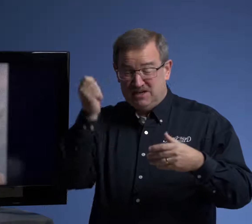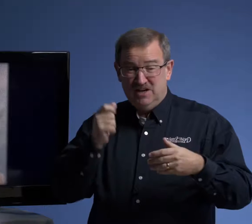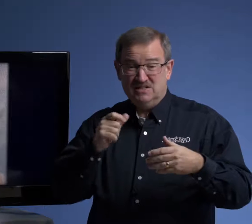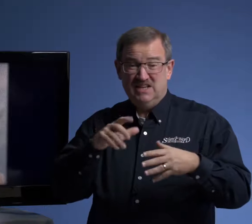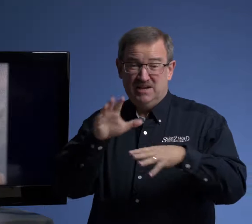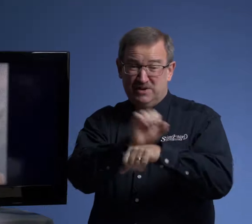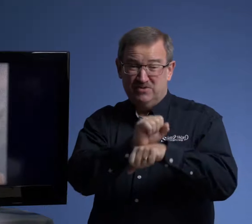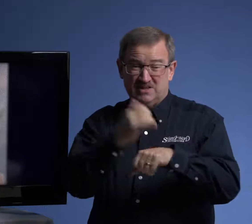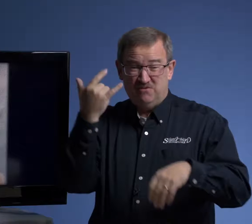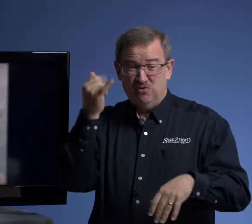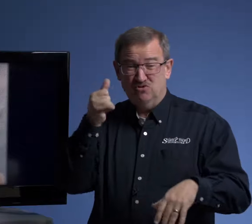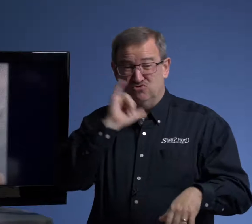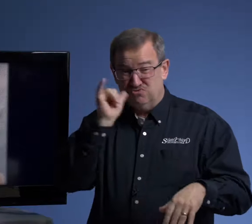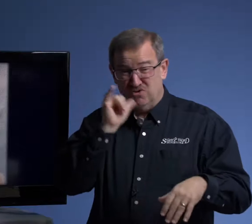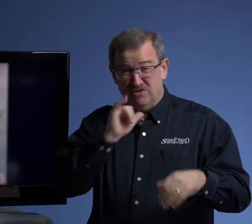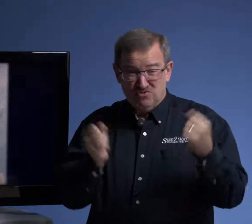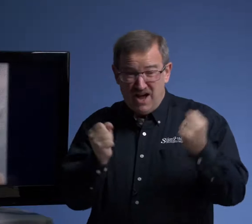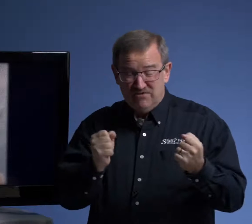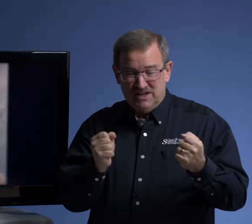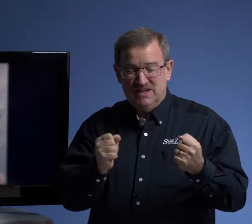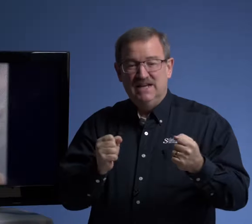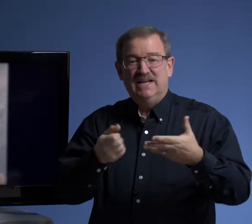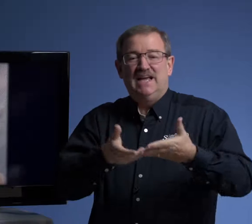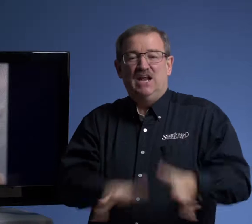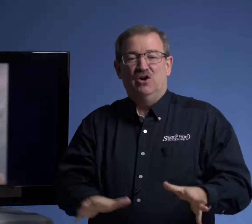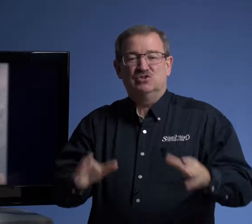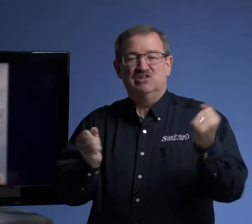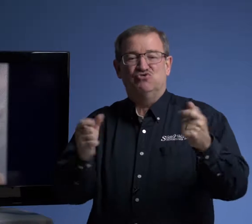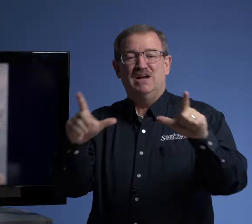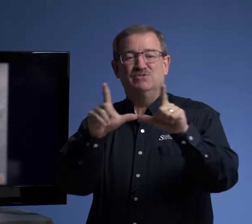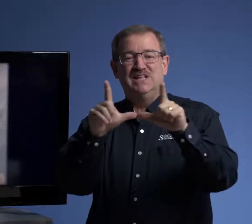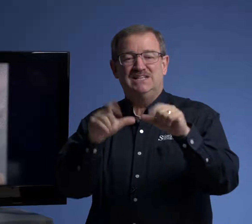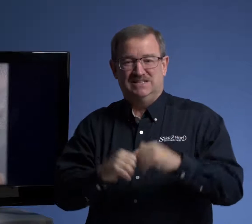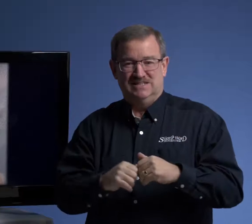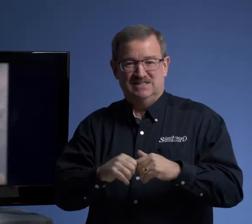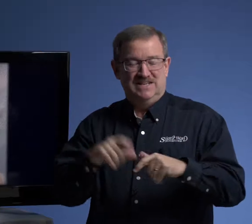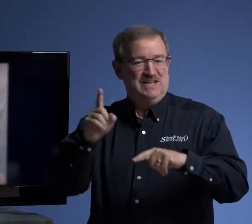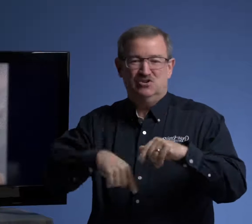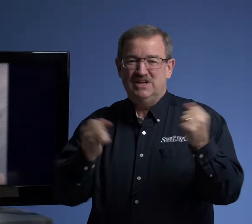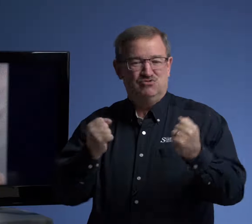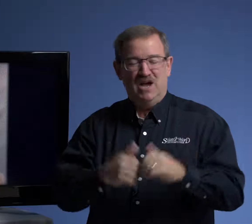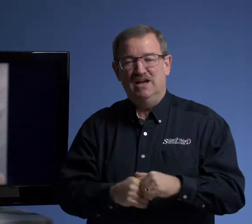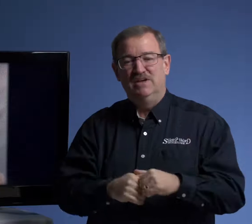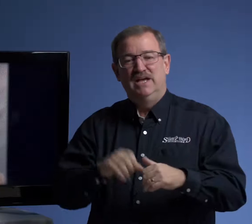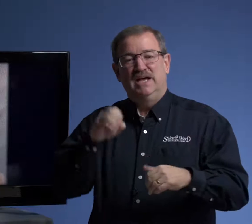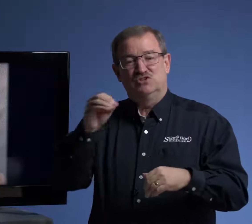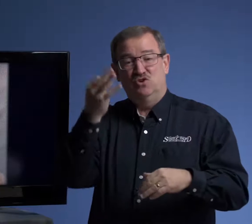because he had been arrested for drunk driving, he had lost his driver's license, he could not drive. And so